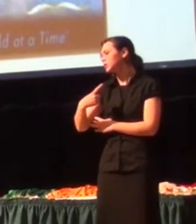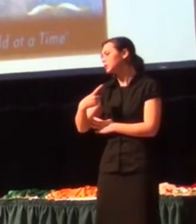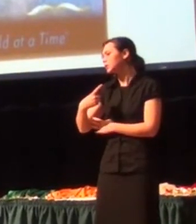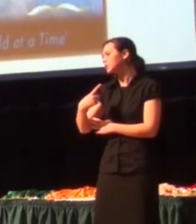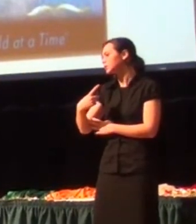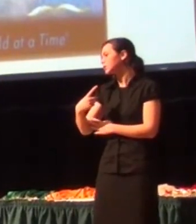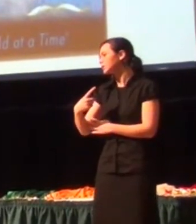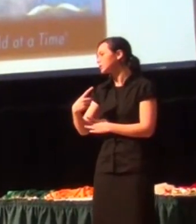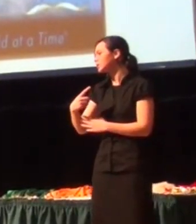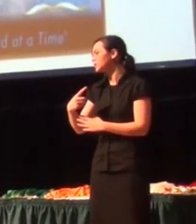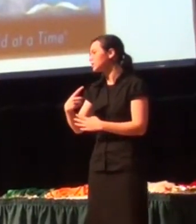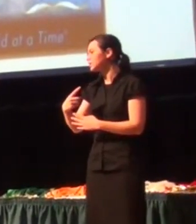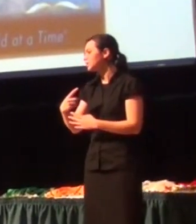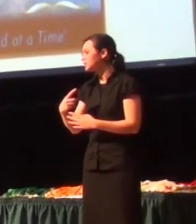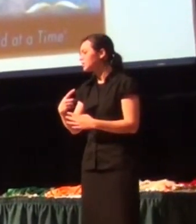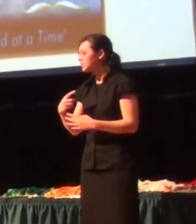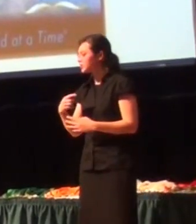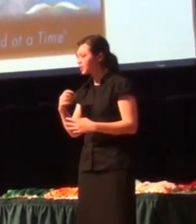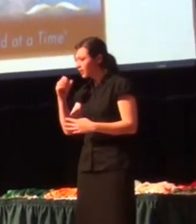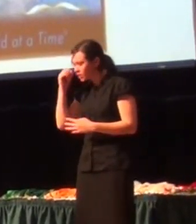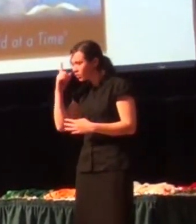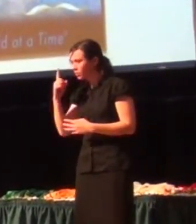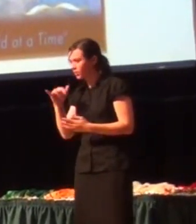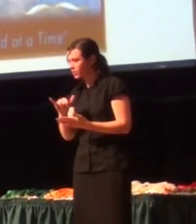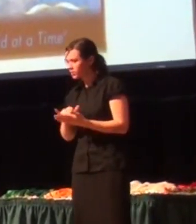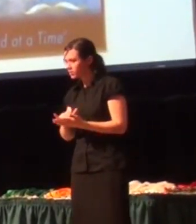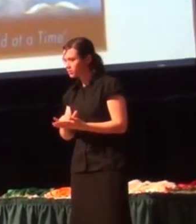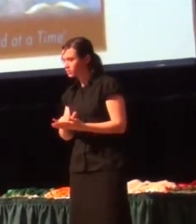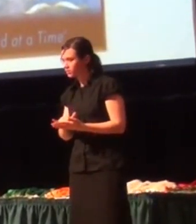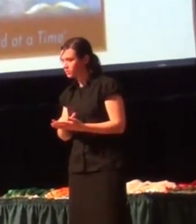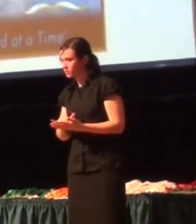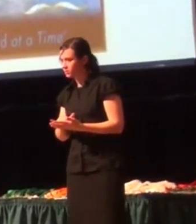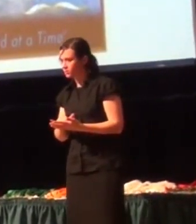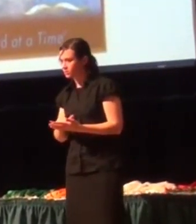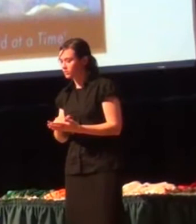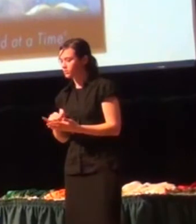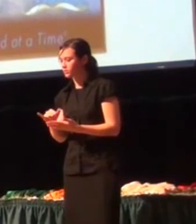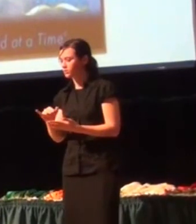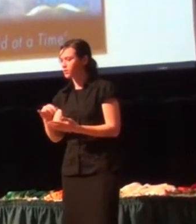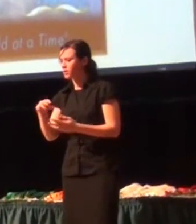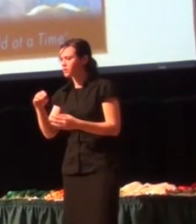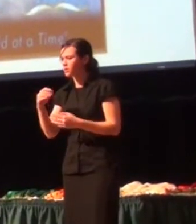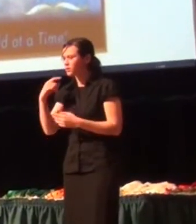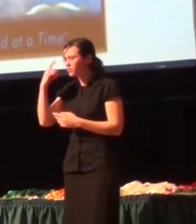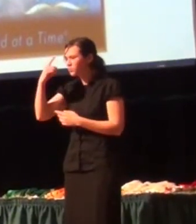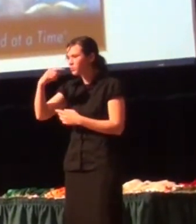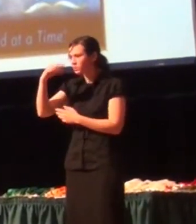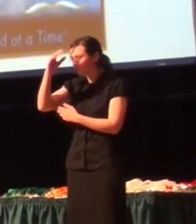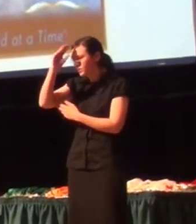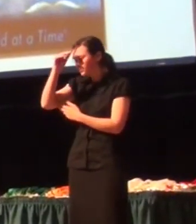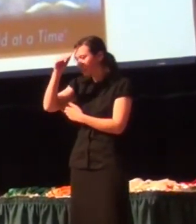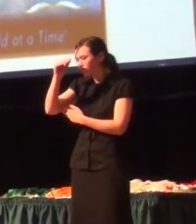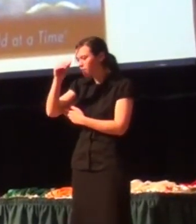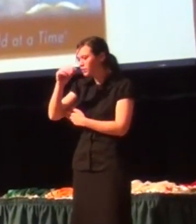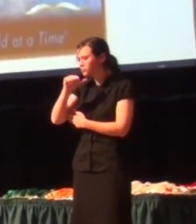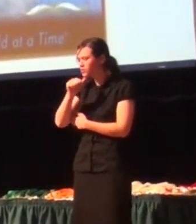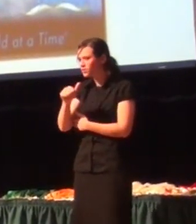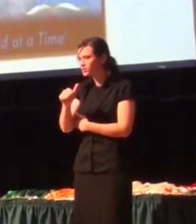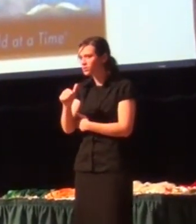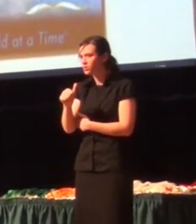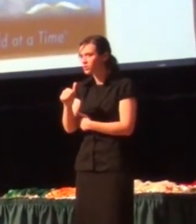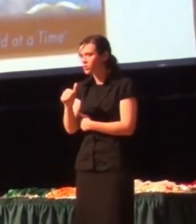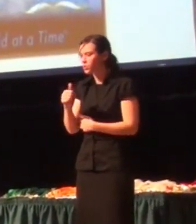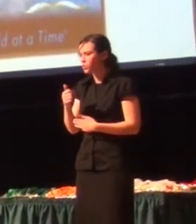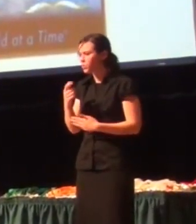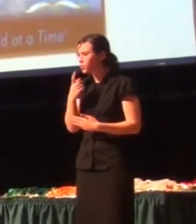I'm painfully aware of the perpetual stare in the mirror of a pale-faced kid who wouldn't dare deny you with his